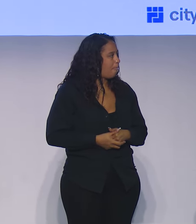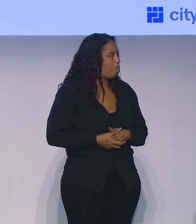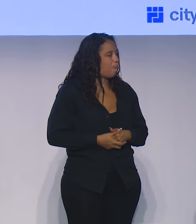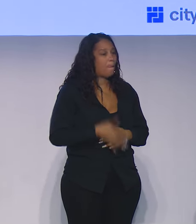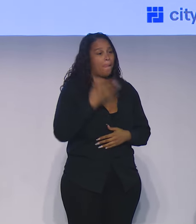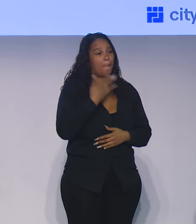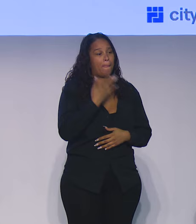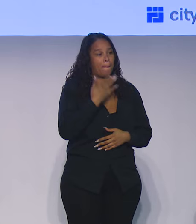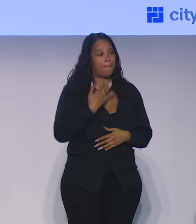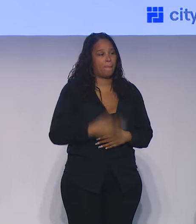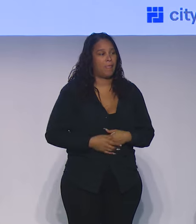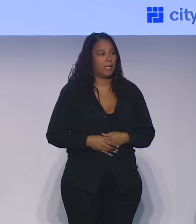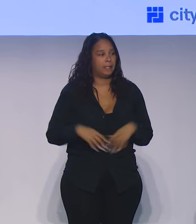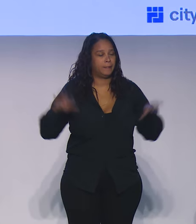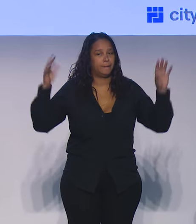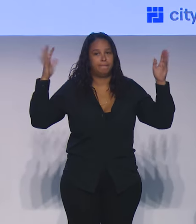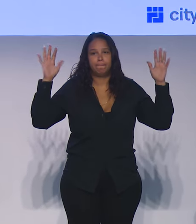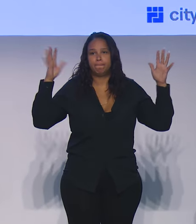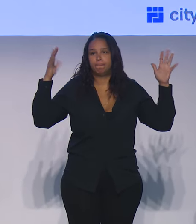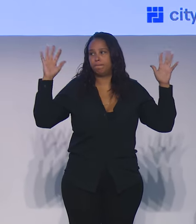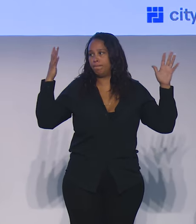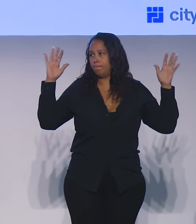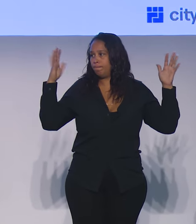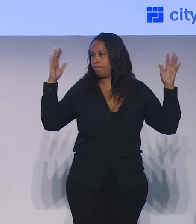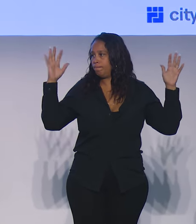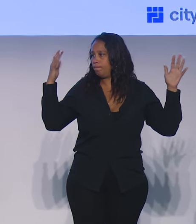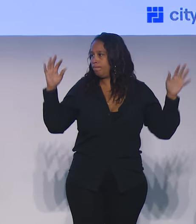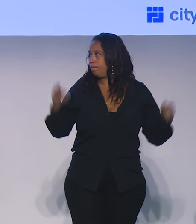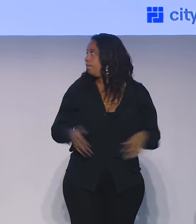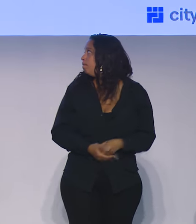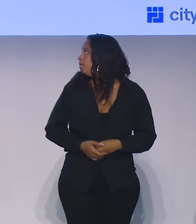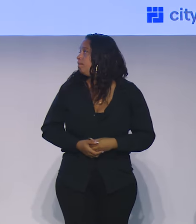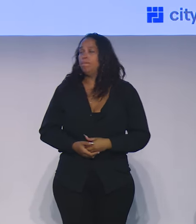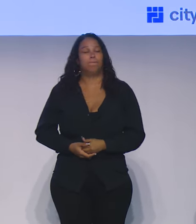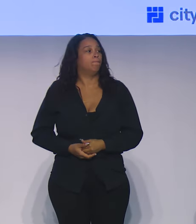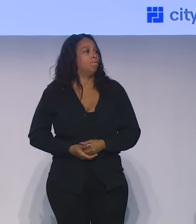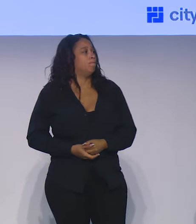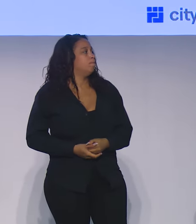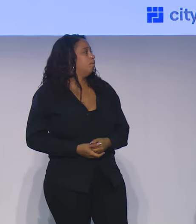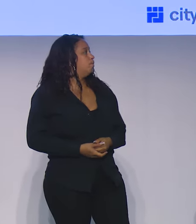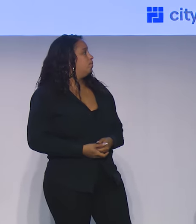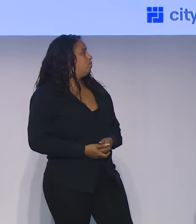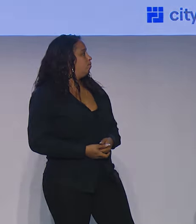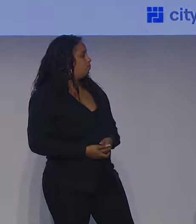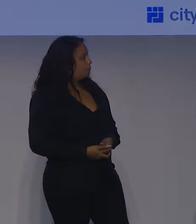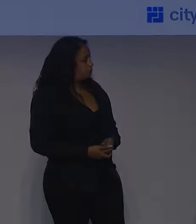Thank you very much. Thank you. Thank you. Thank you for having me to have a lead schedule. Yes.